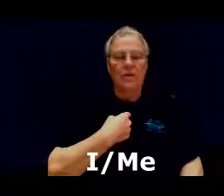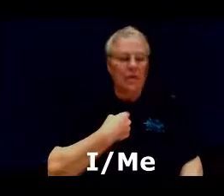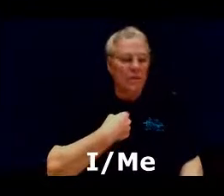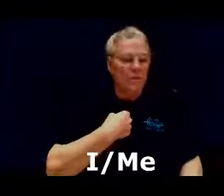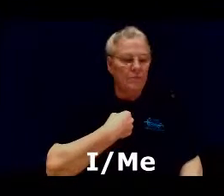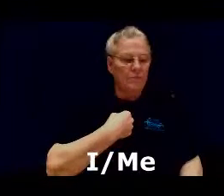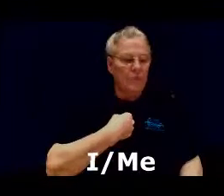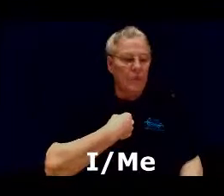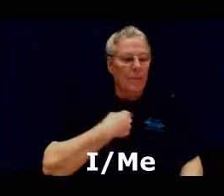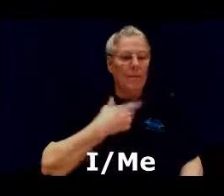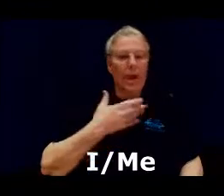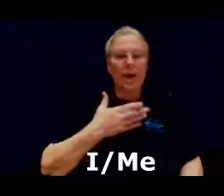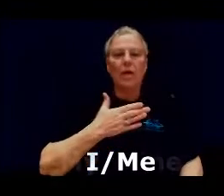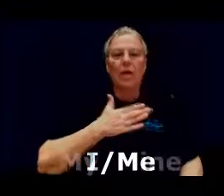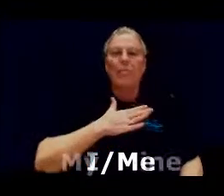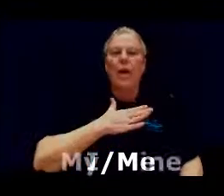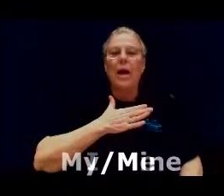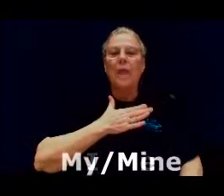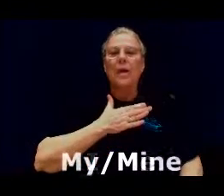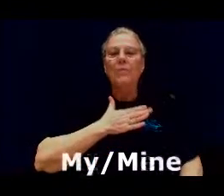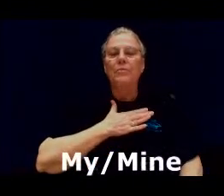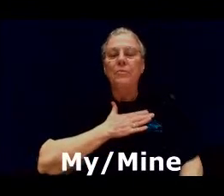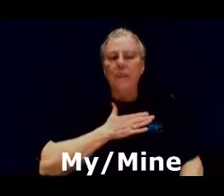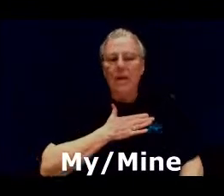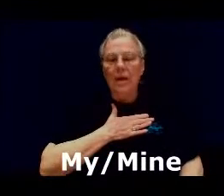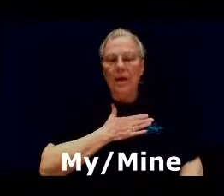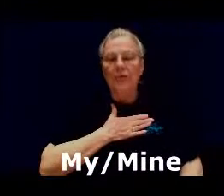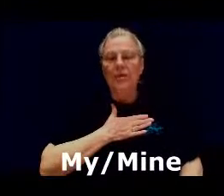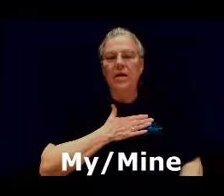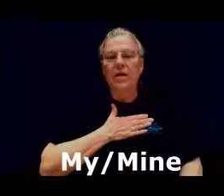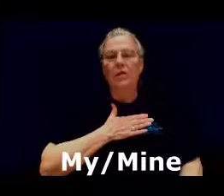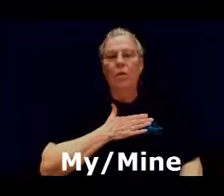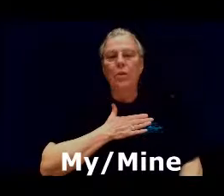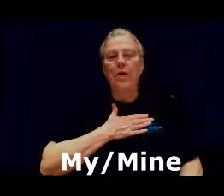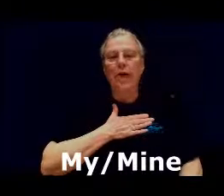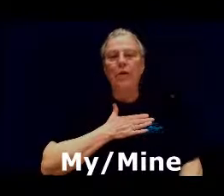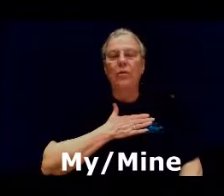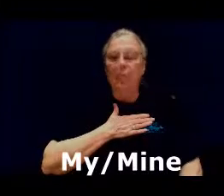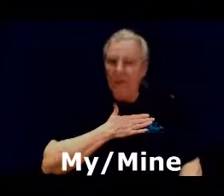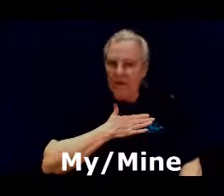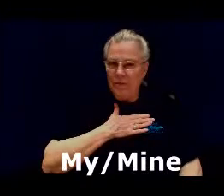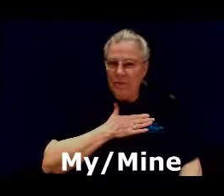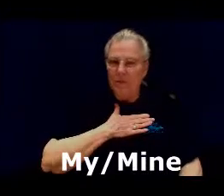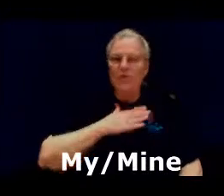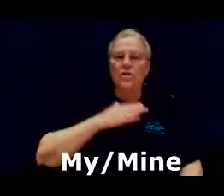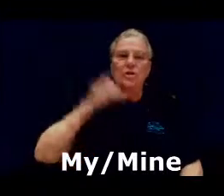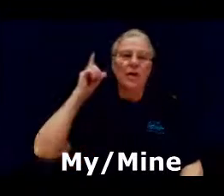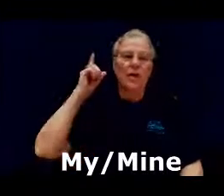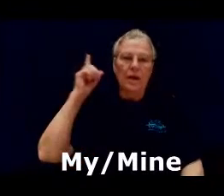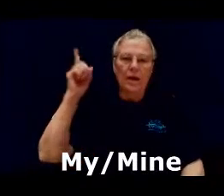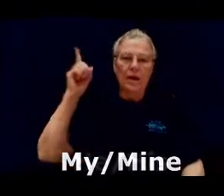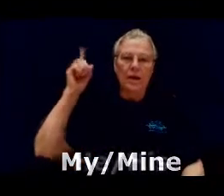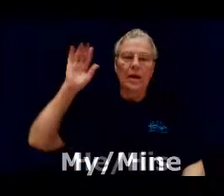my or mine everything is open-handed when it is possession he